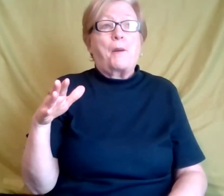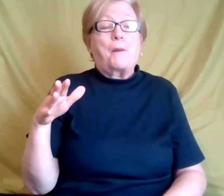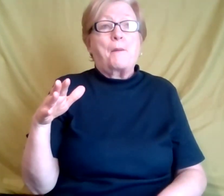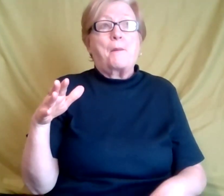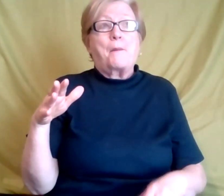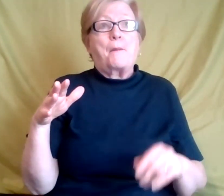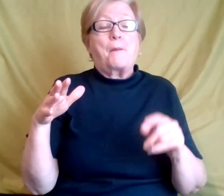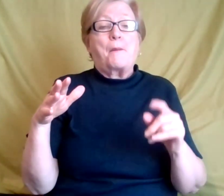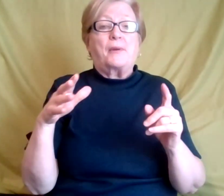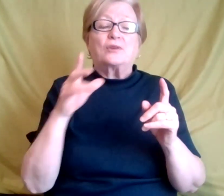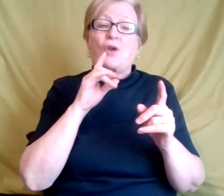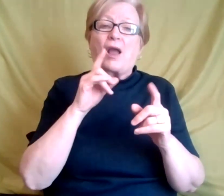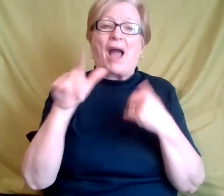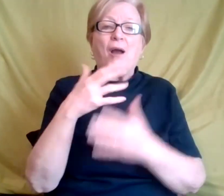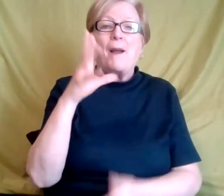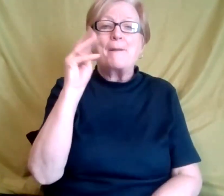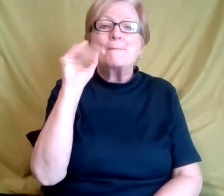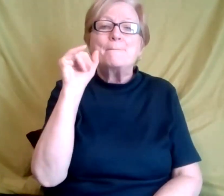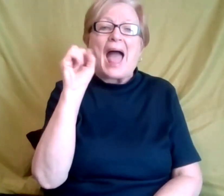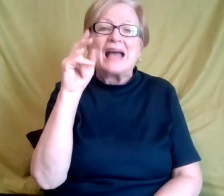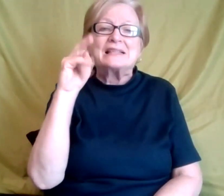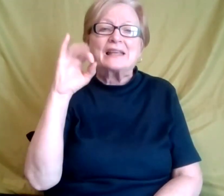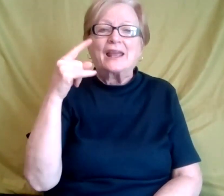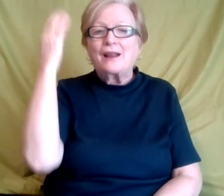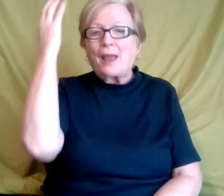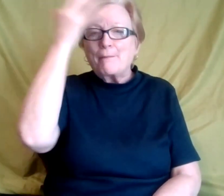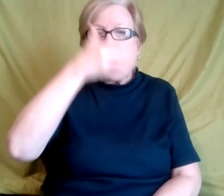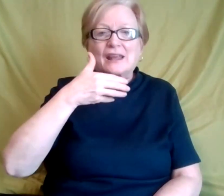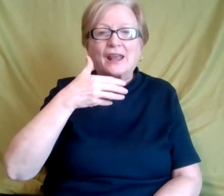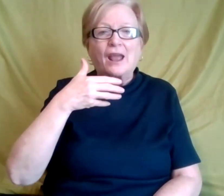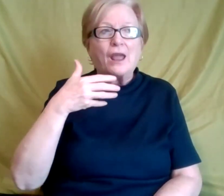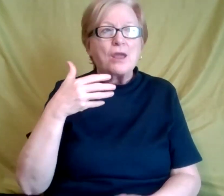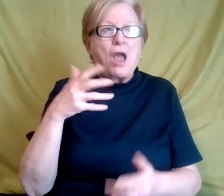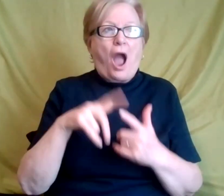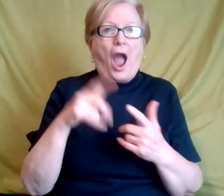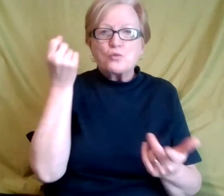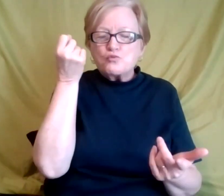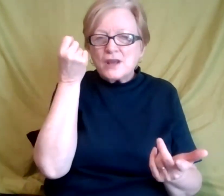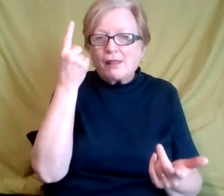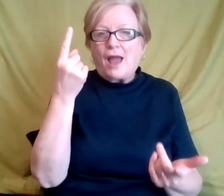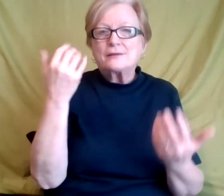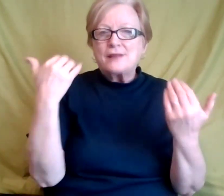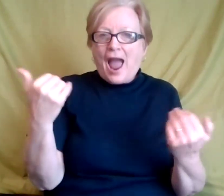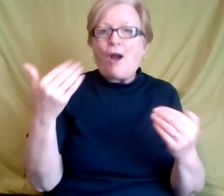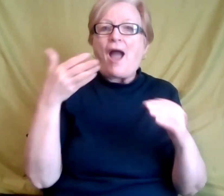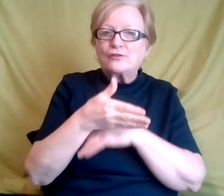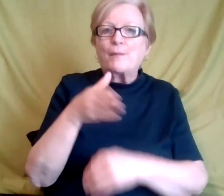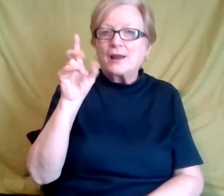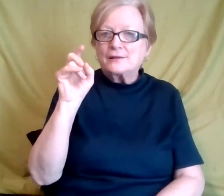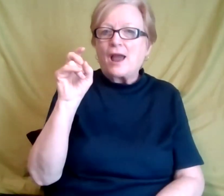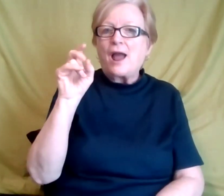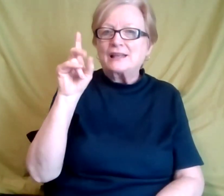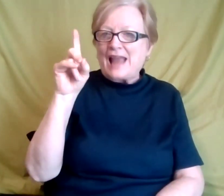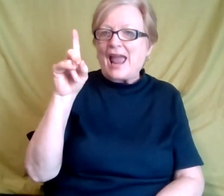masking and things like that, I have learned now after my diagnosis. And again, that was very challenging